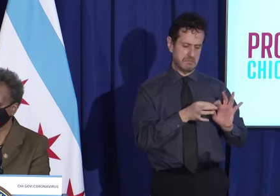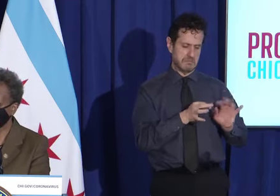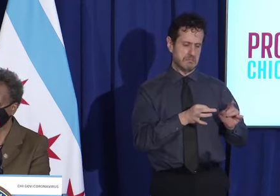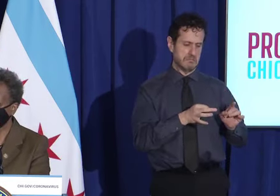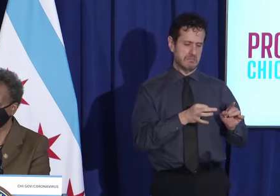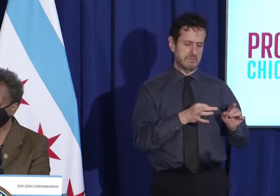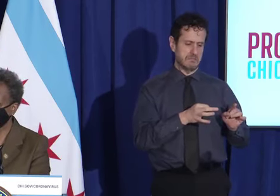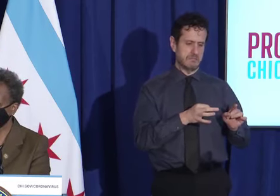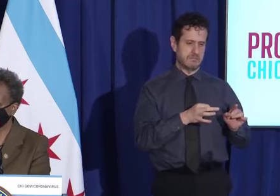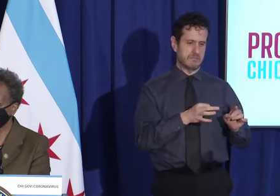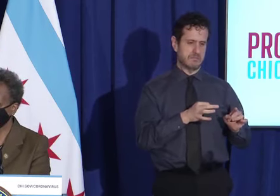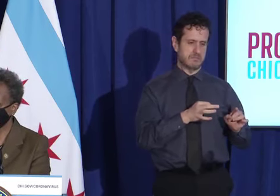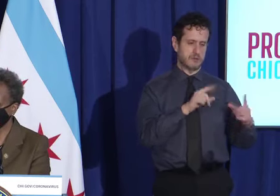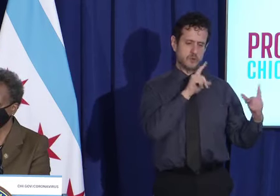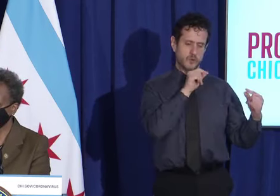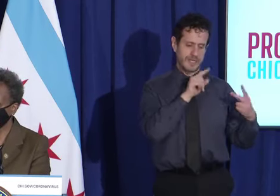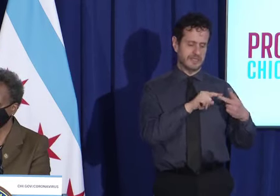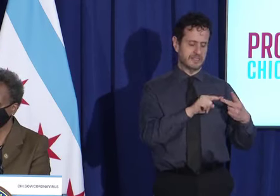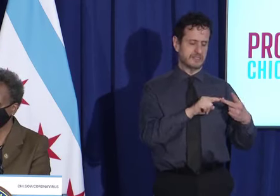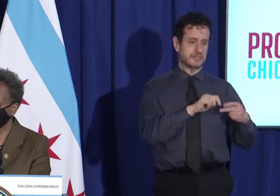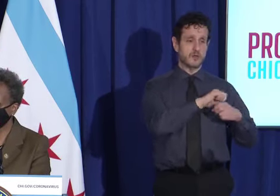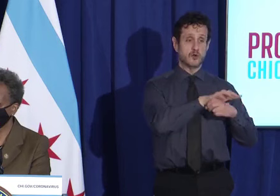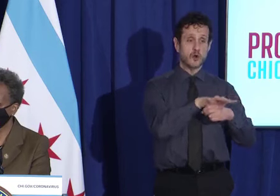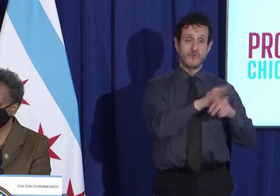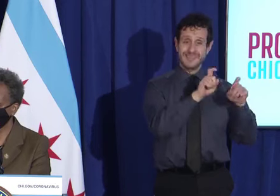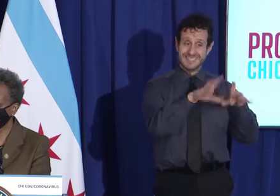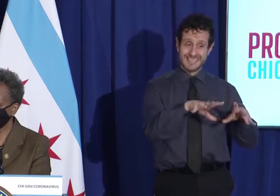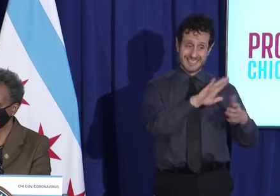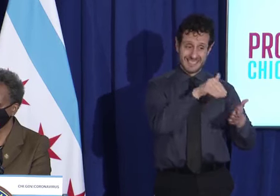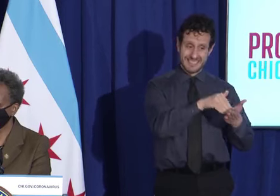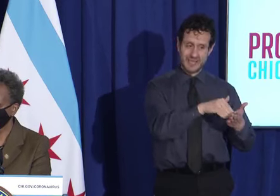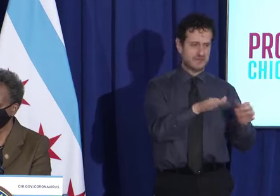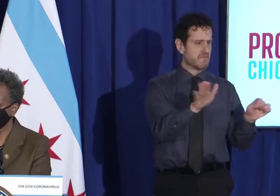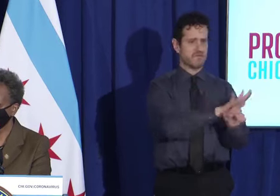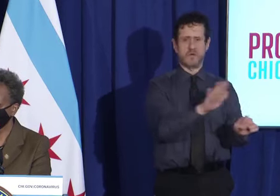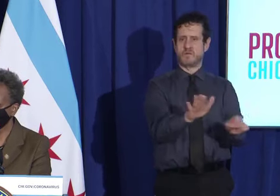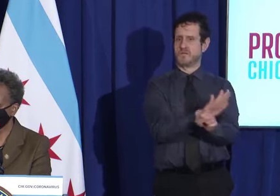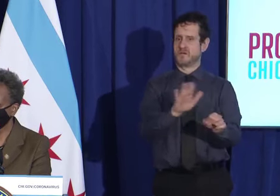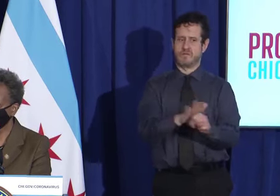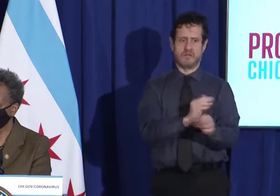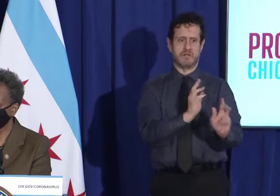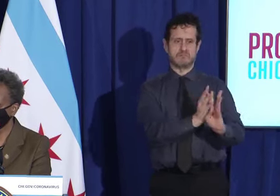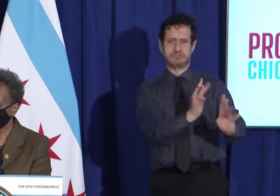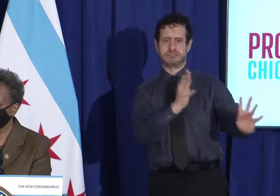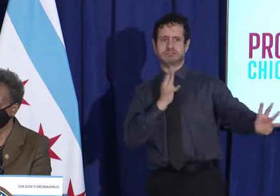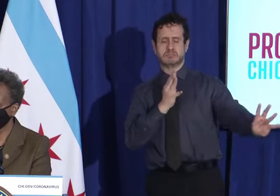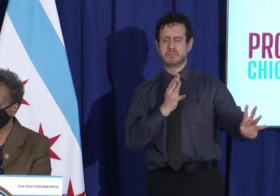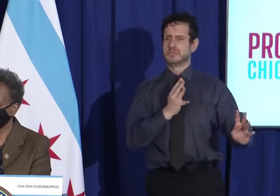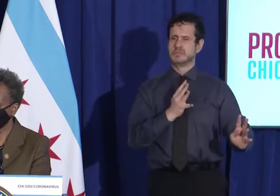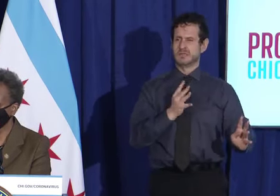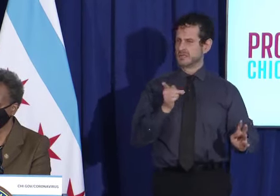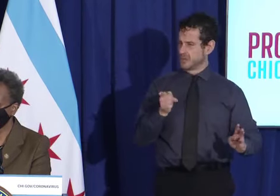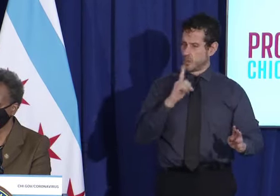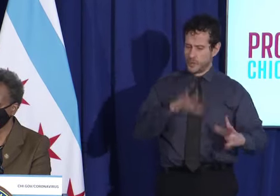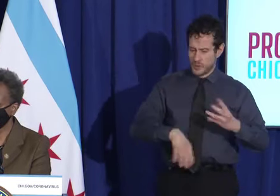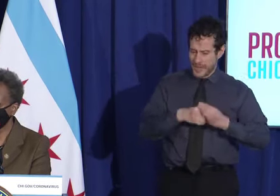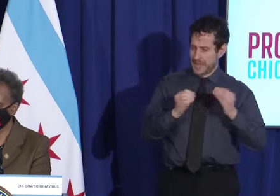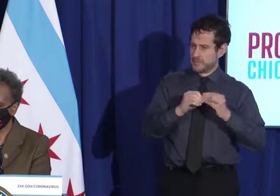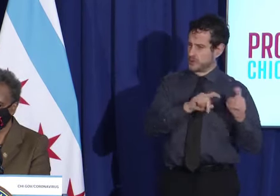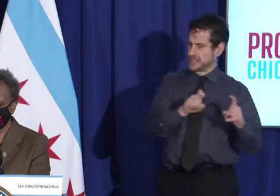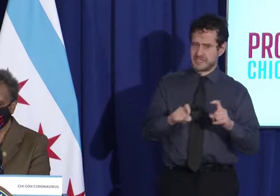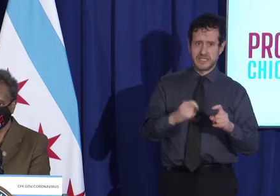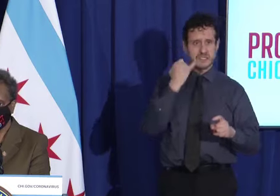about the COVID testing sites, and she's wondering if there are plans to expand testing, and what should people do if they can get one?